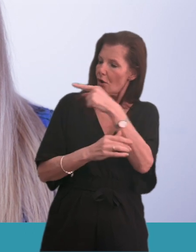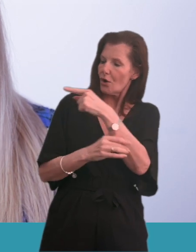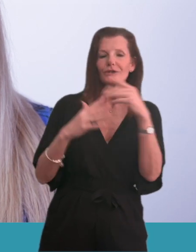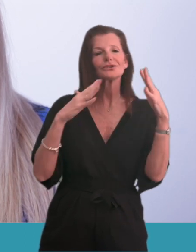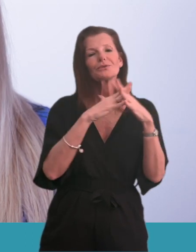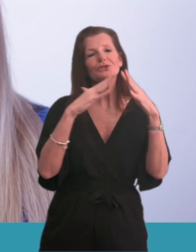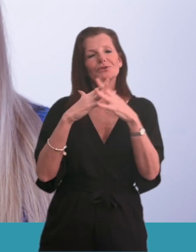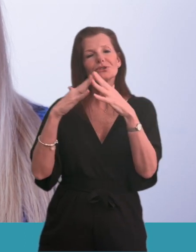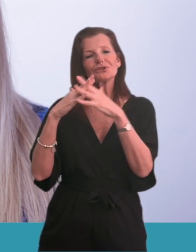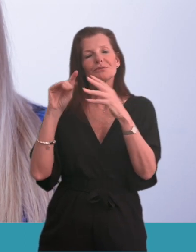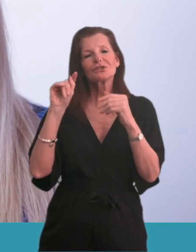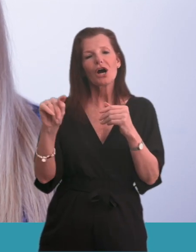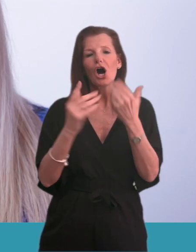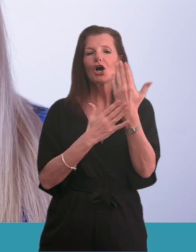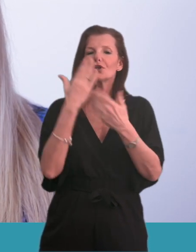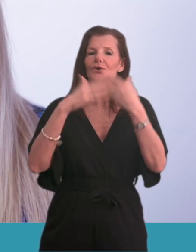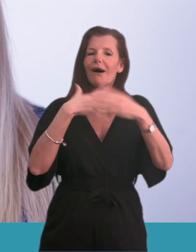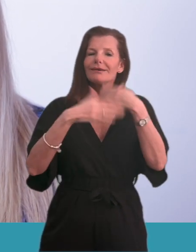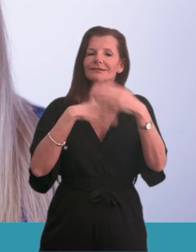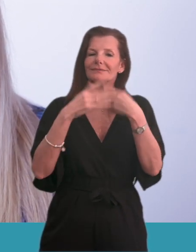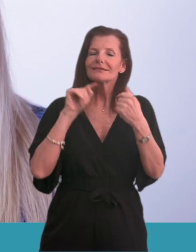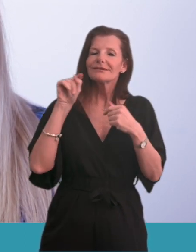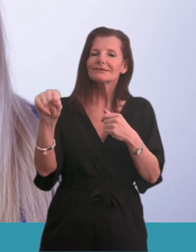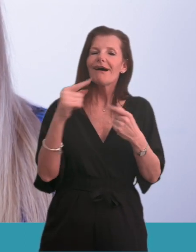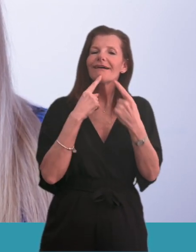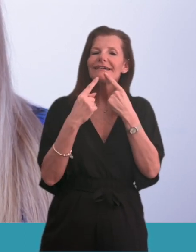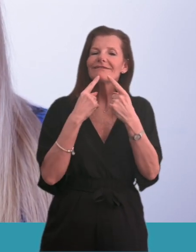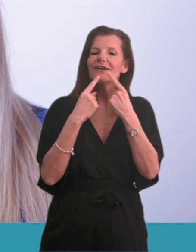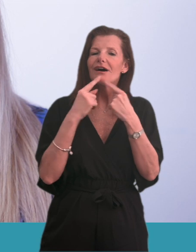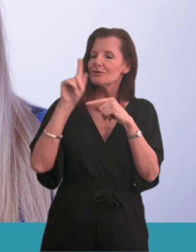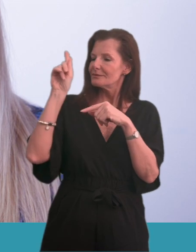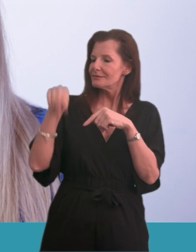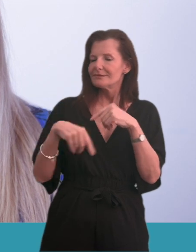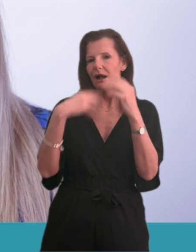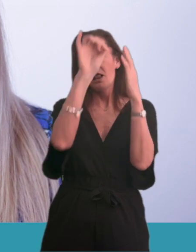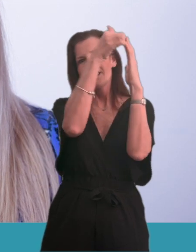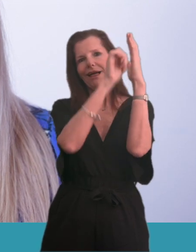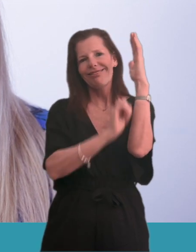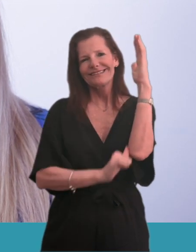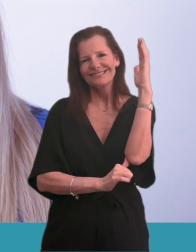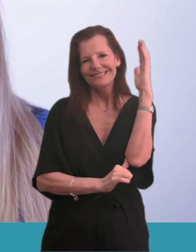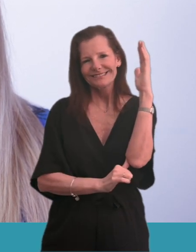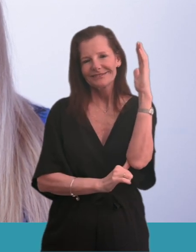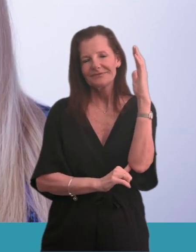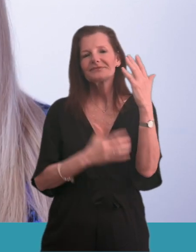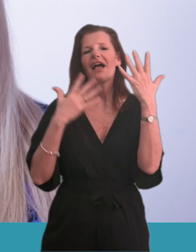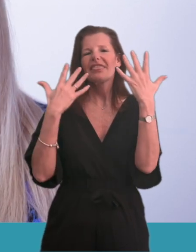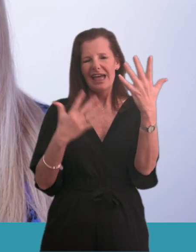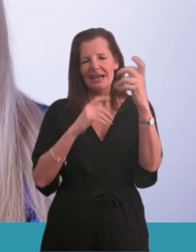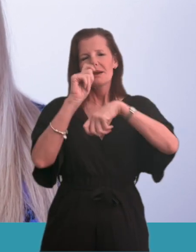www.newhospitals.info forward slash long list. We narrowed this long